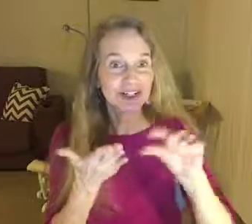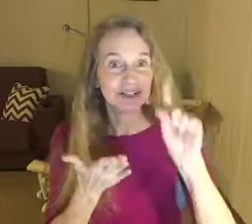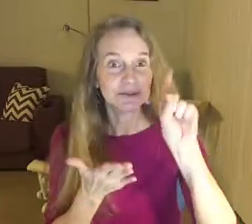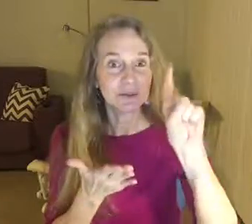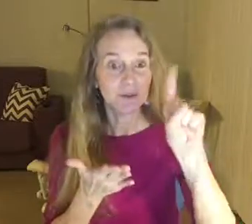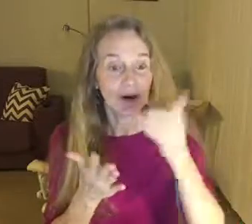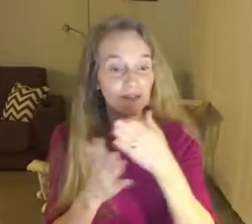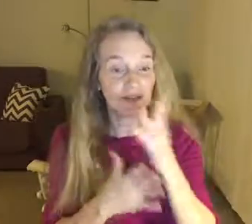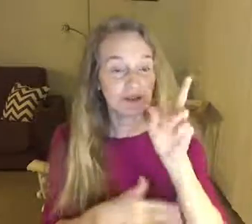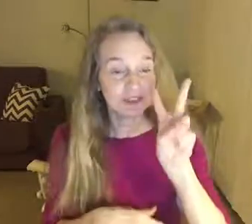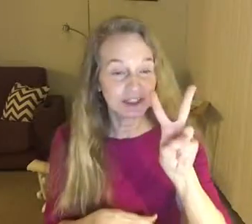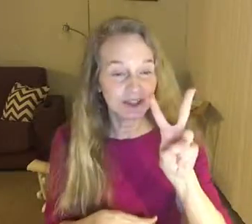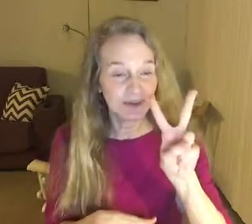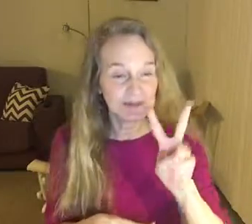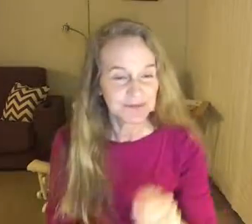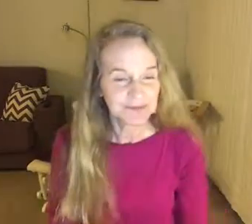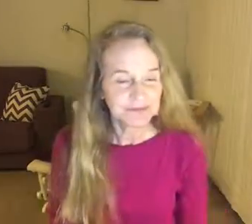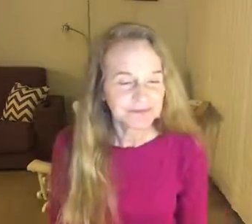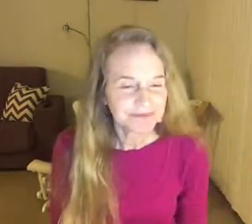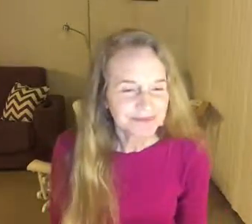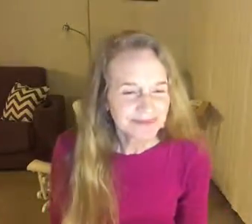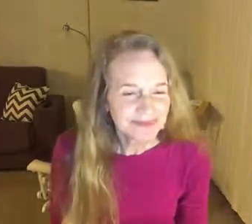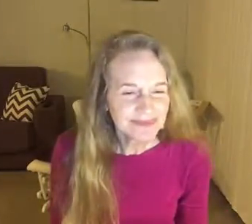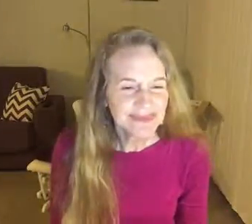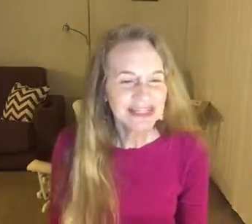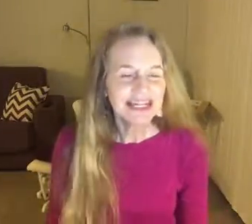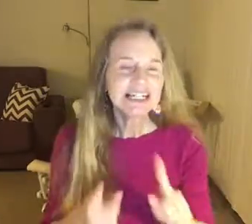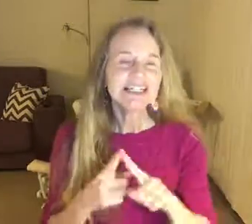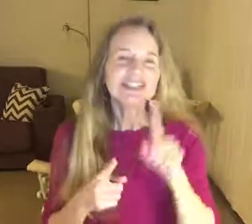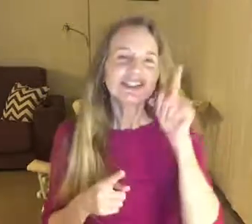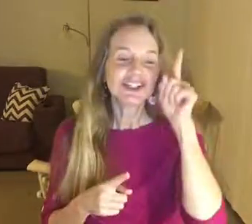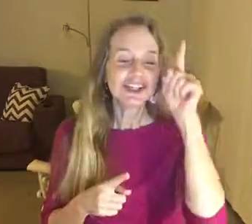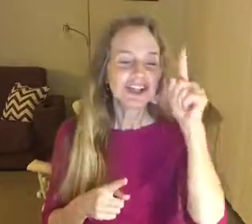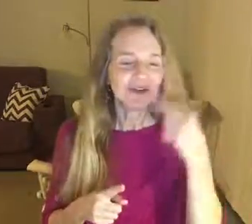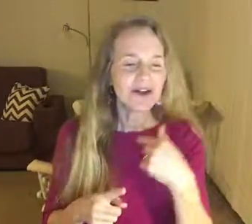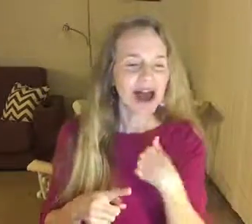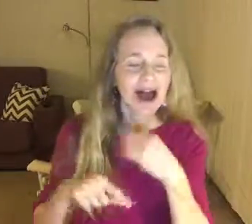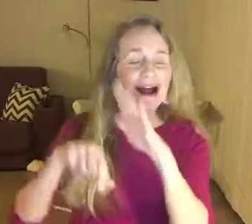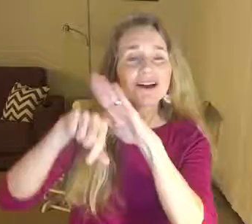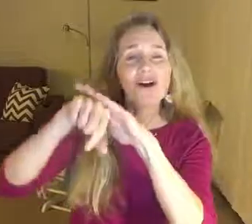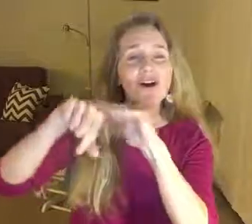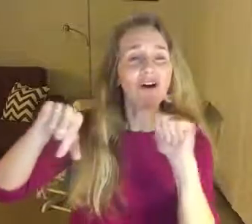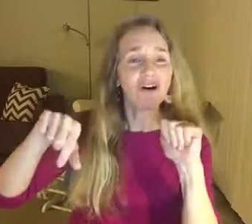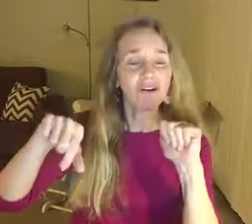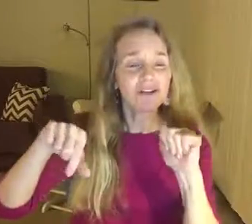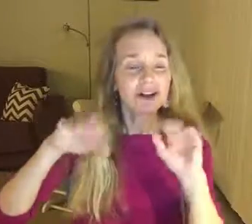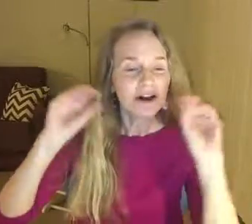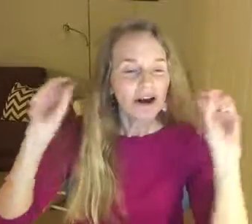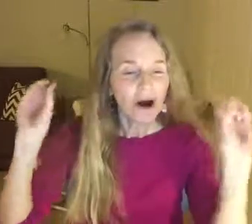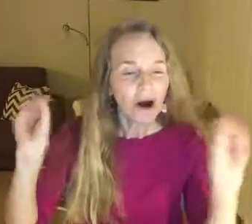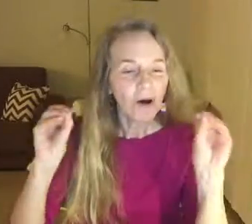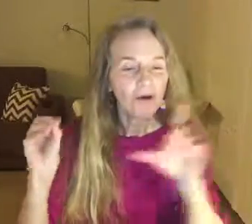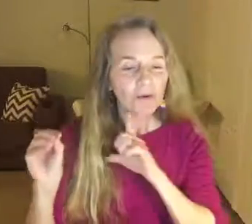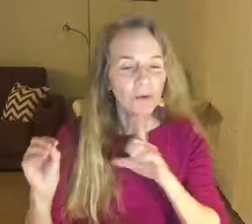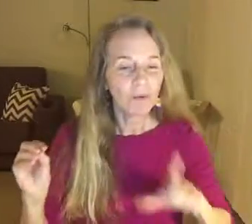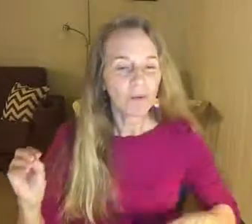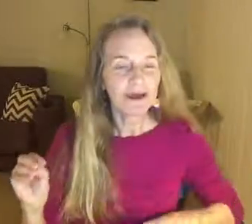verse 1, 2, 2, I called the Lord